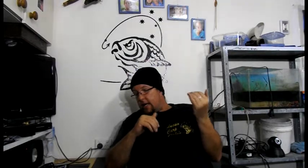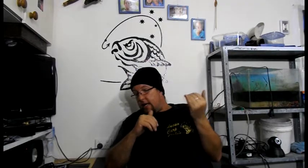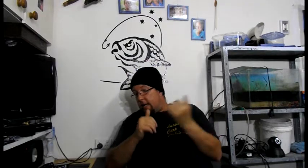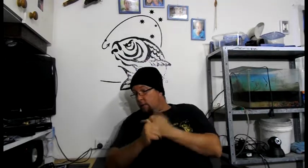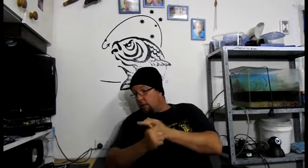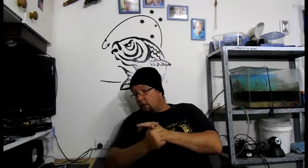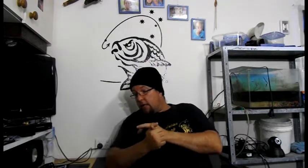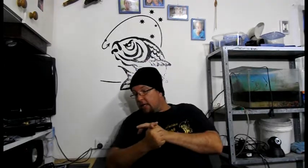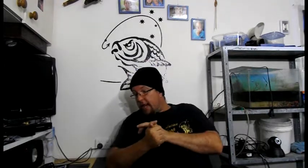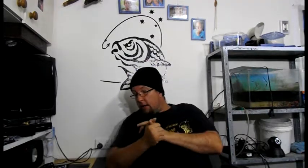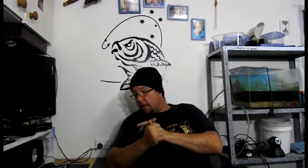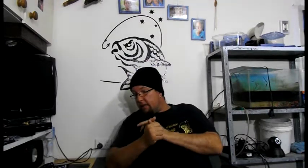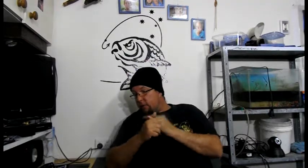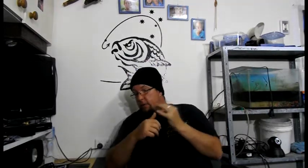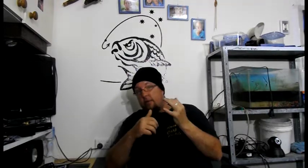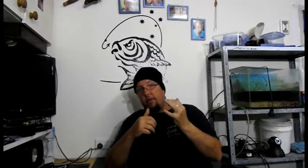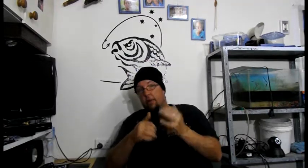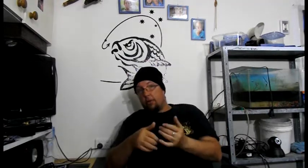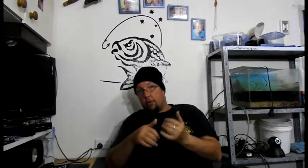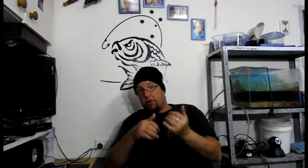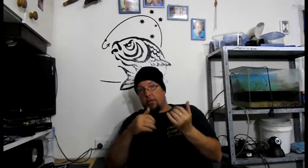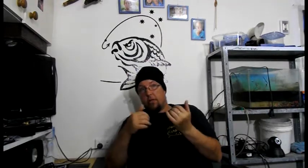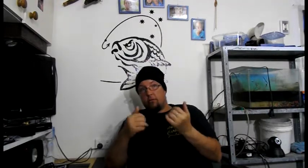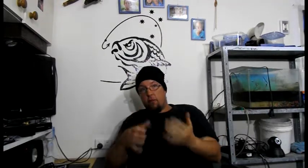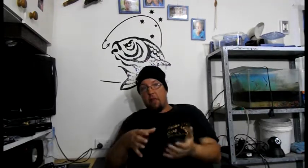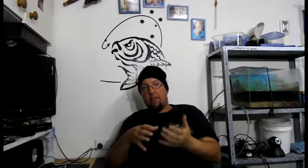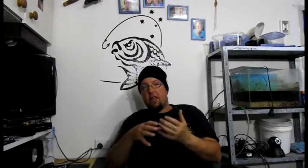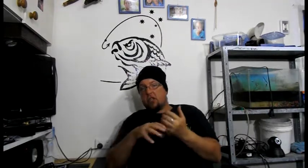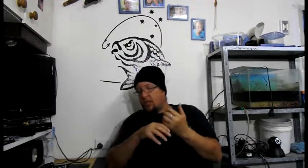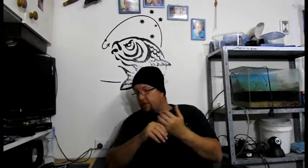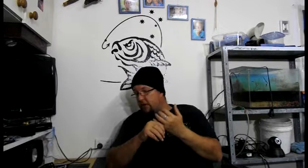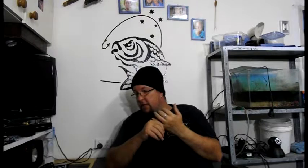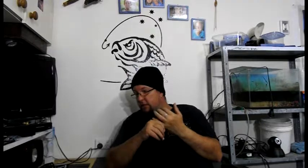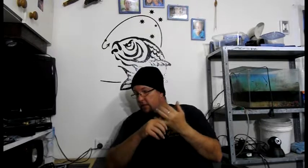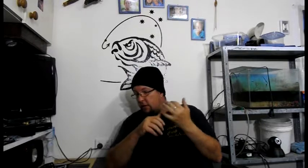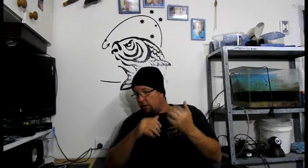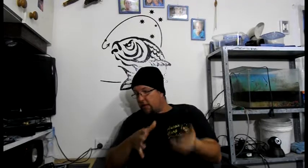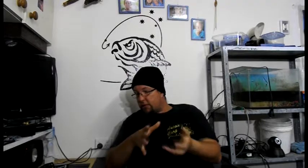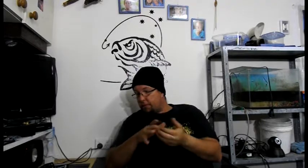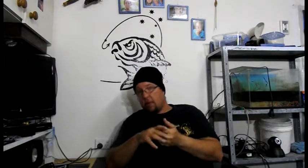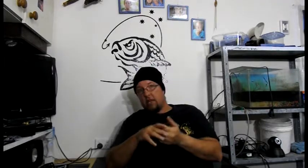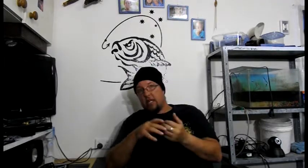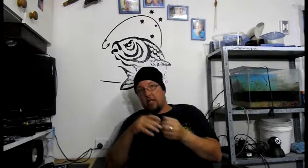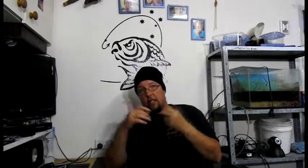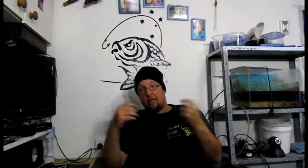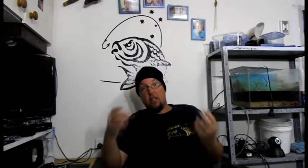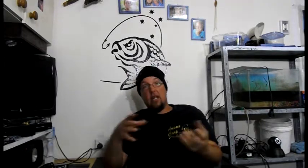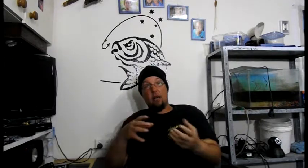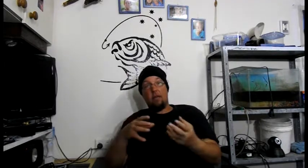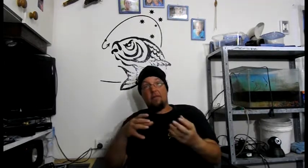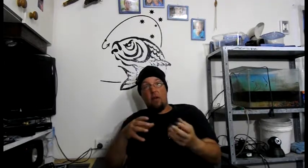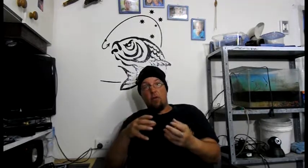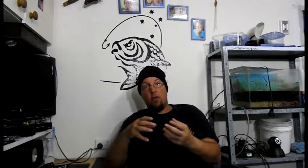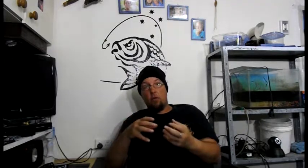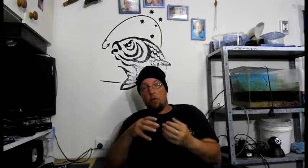It will lead to algae blooms. From the pollution. And the rotting fish. And everything. So all the extra protein. And stuff that's now going to be floating in the waters.